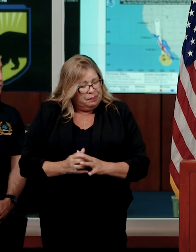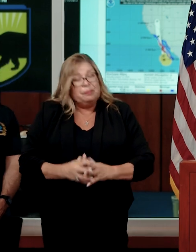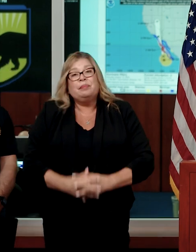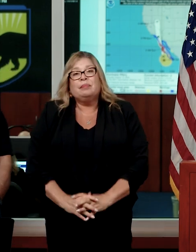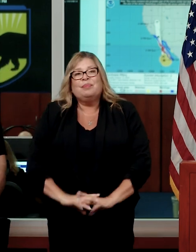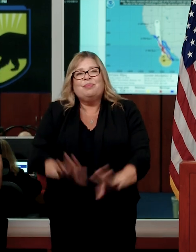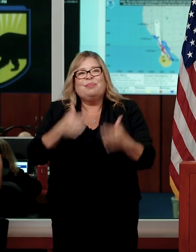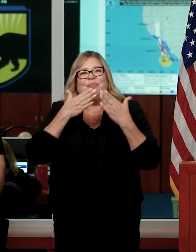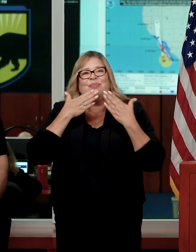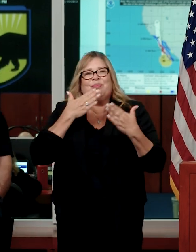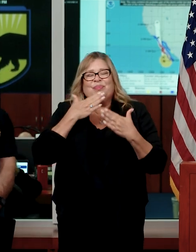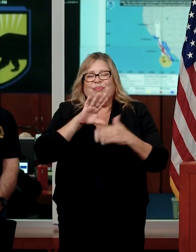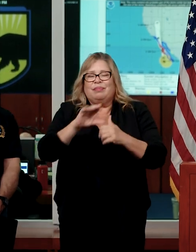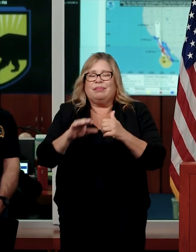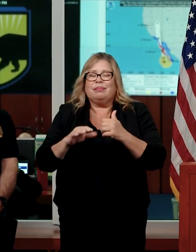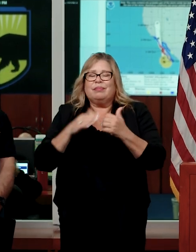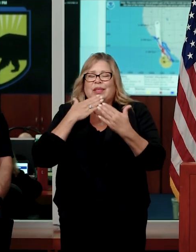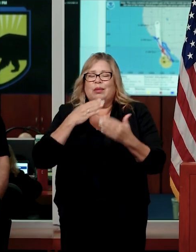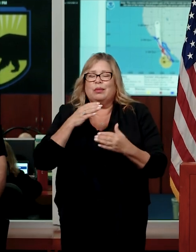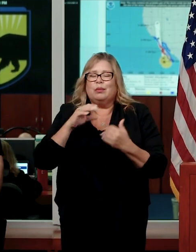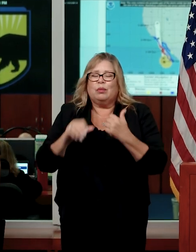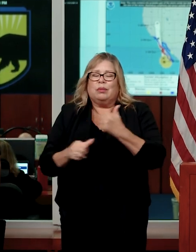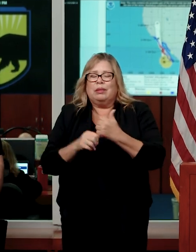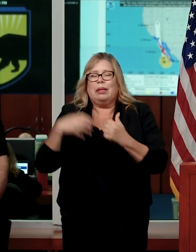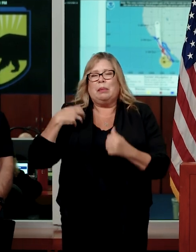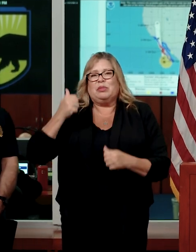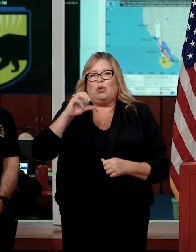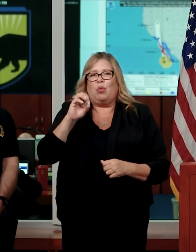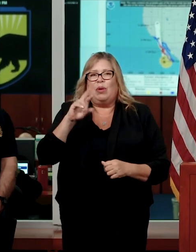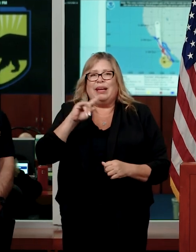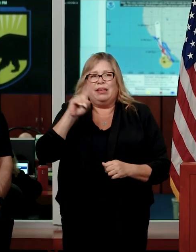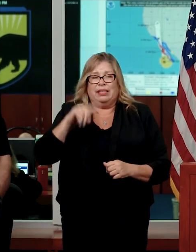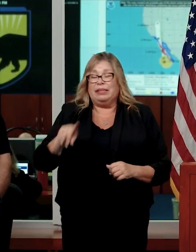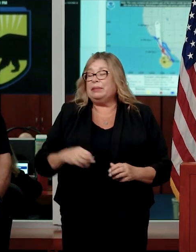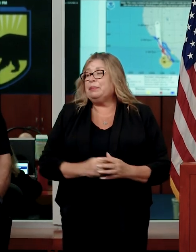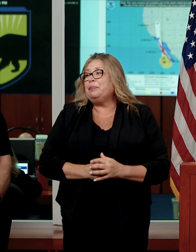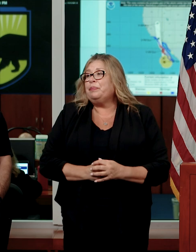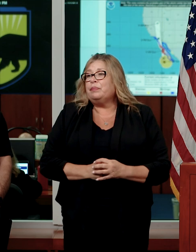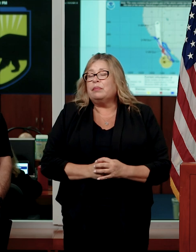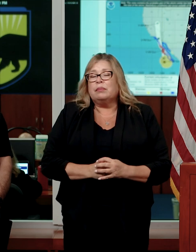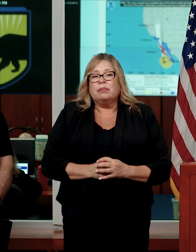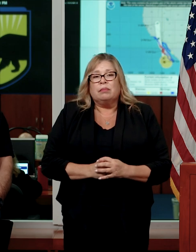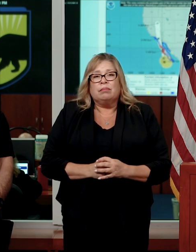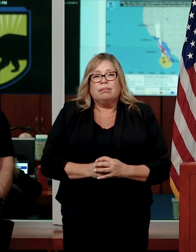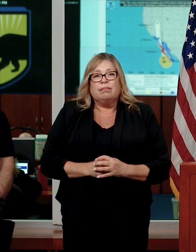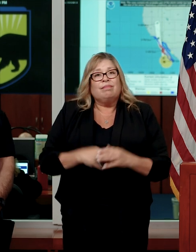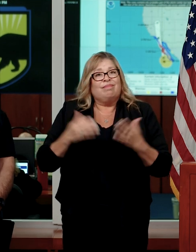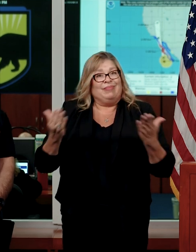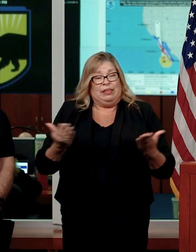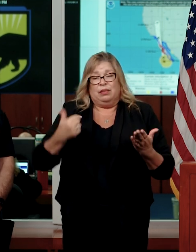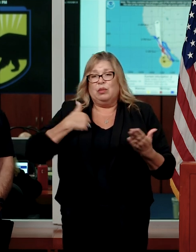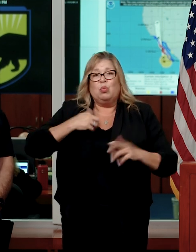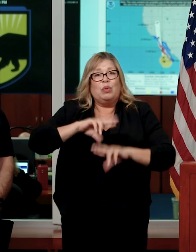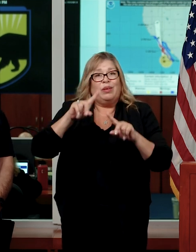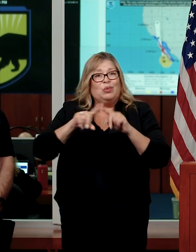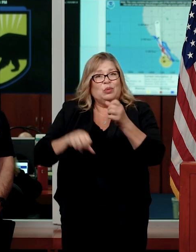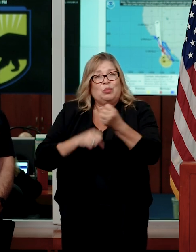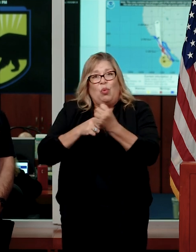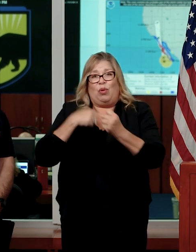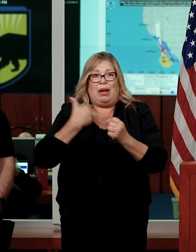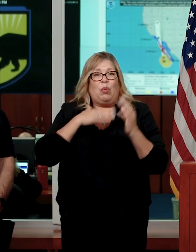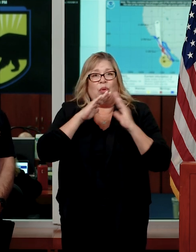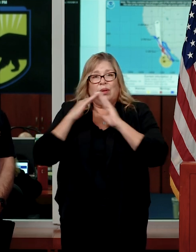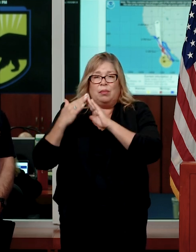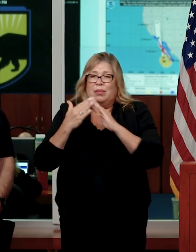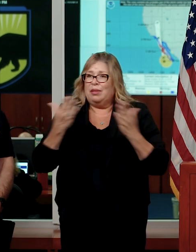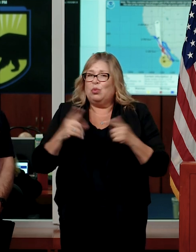Thank you, Assistant Commissioner Ortiz. We are in a position where we are prepared to support our communities and our